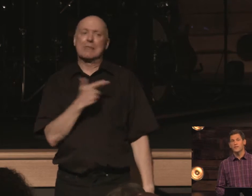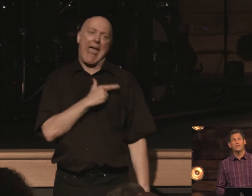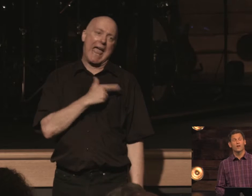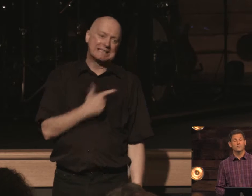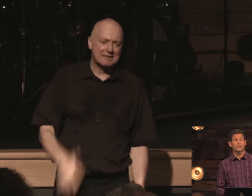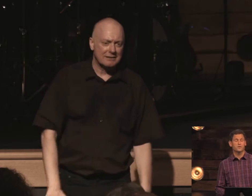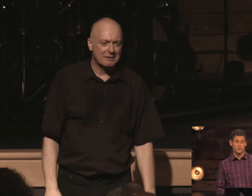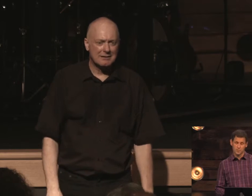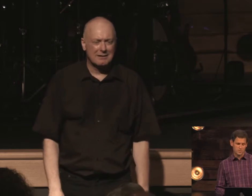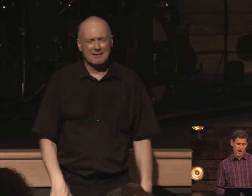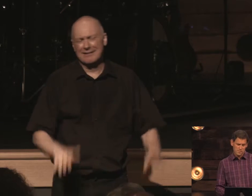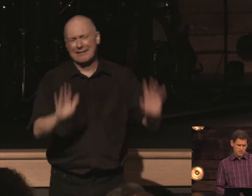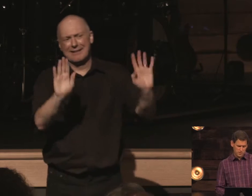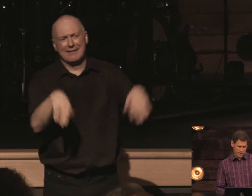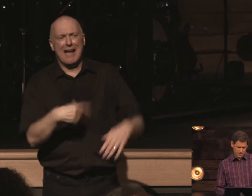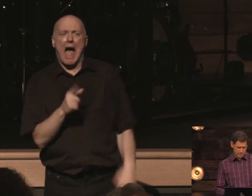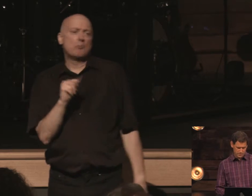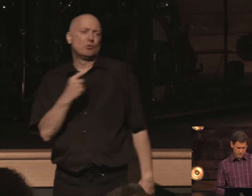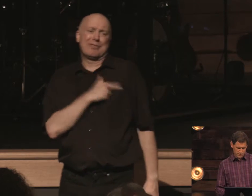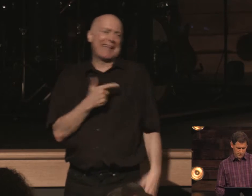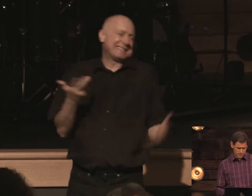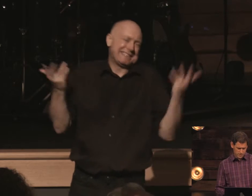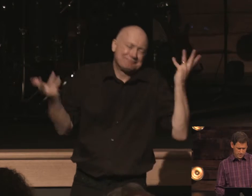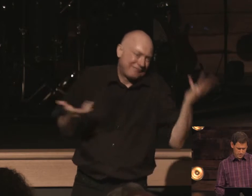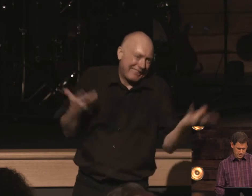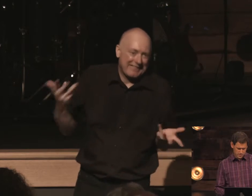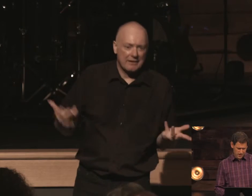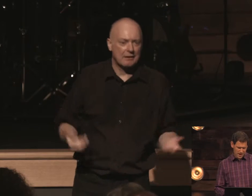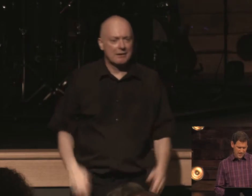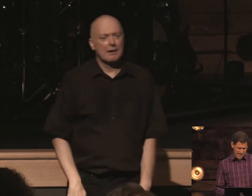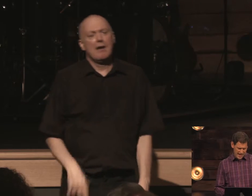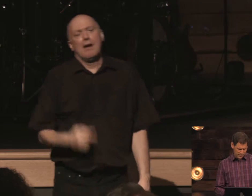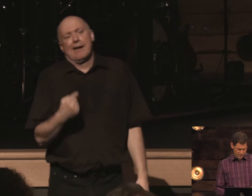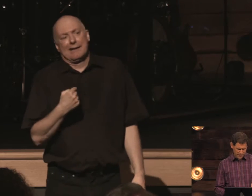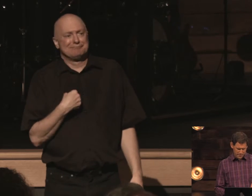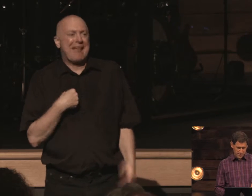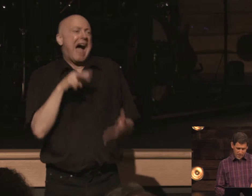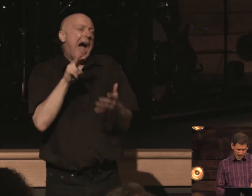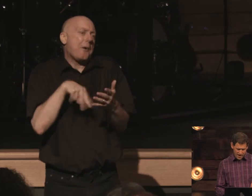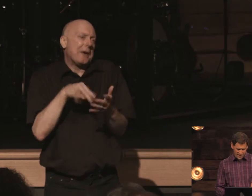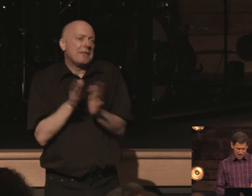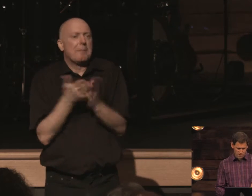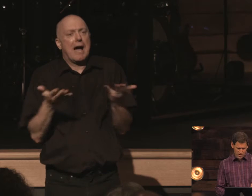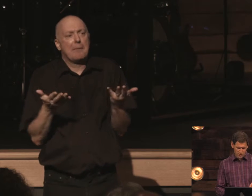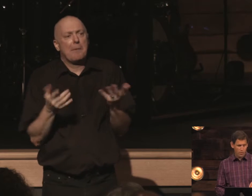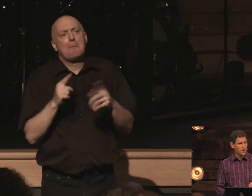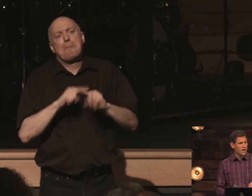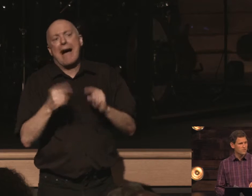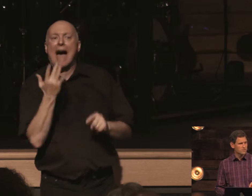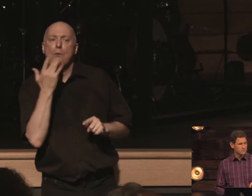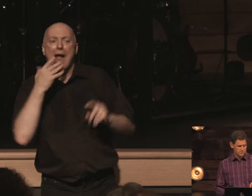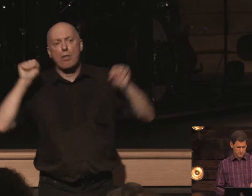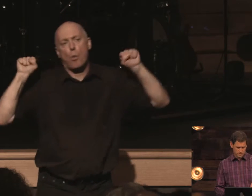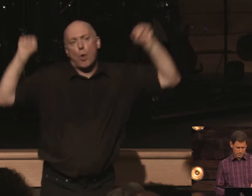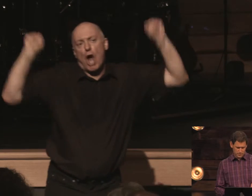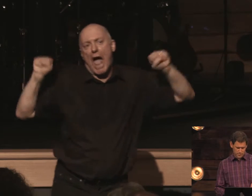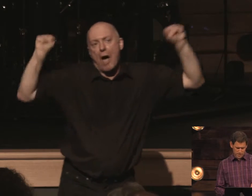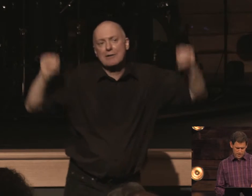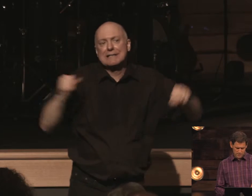that's an honest answer for some dude i'm just too lazy you know ah yeah i'll the bible but i'd rather work out sleep in